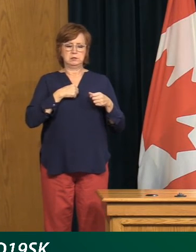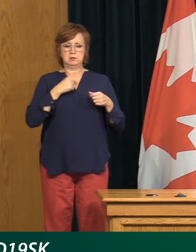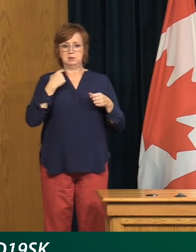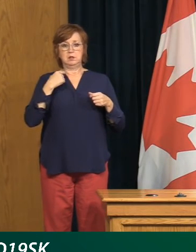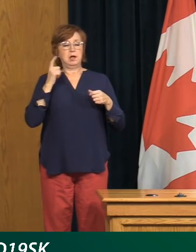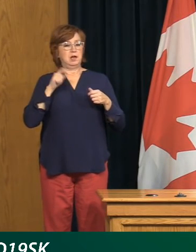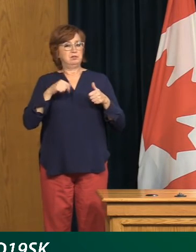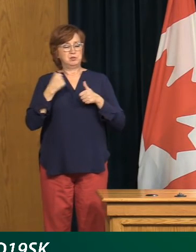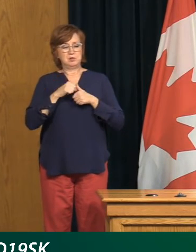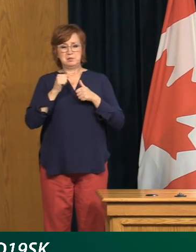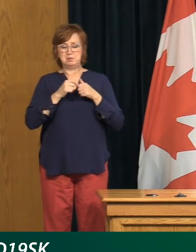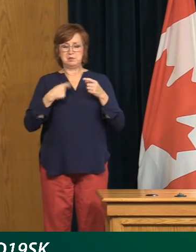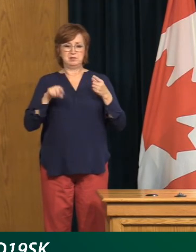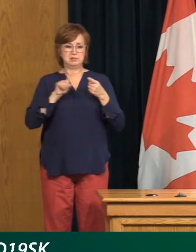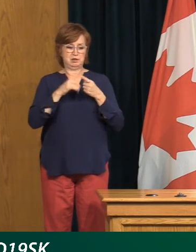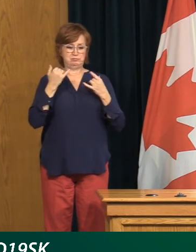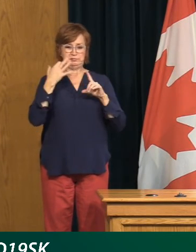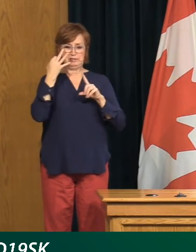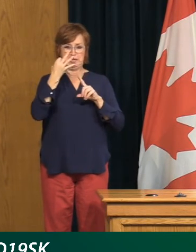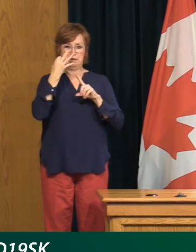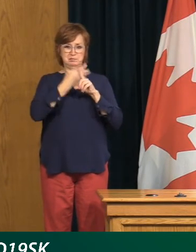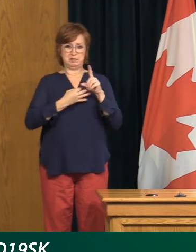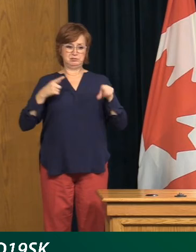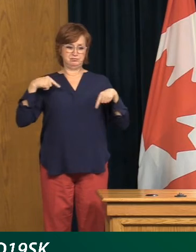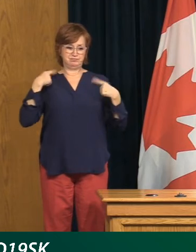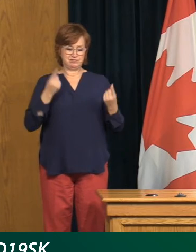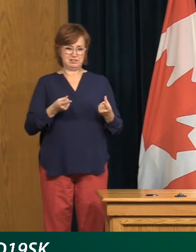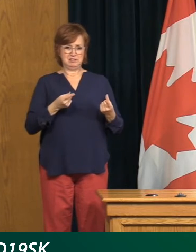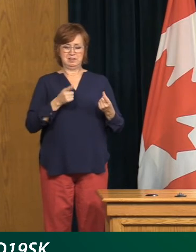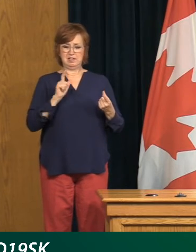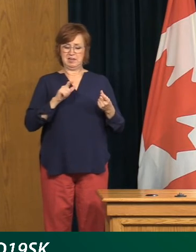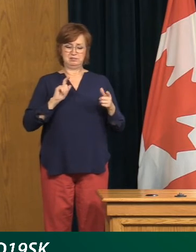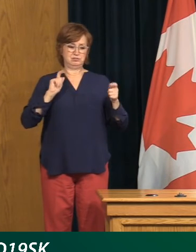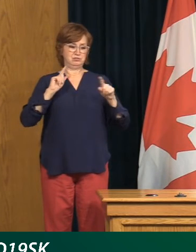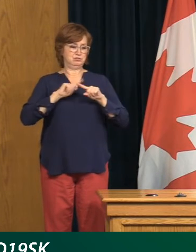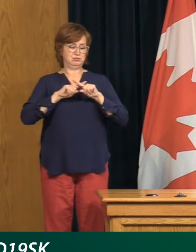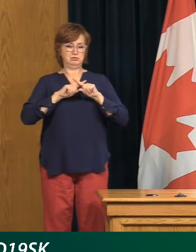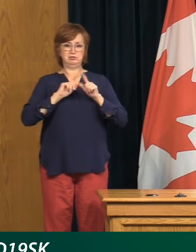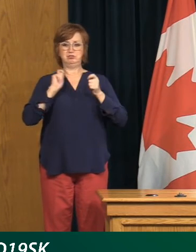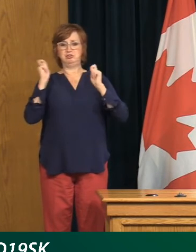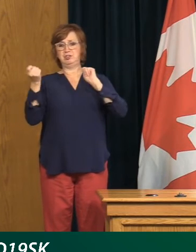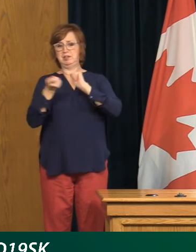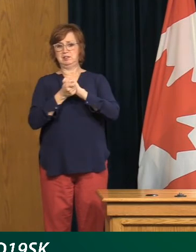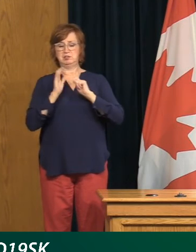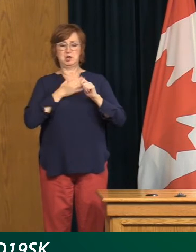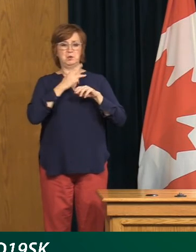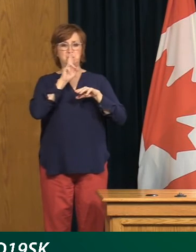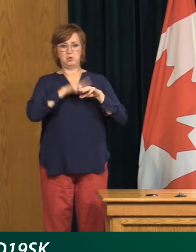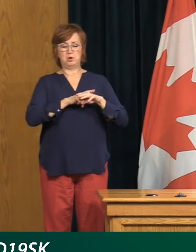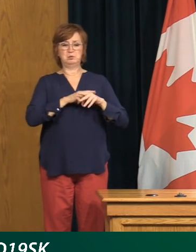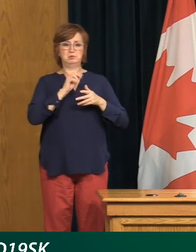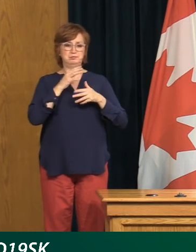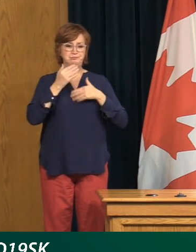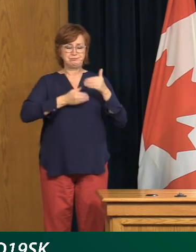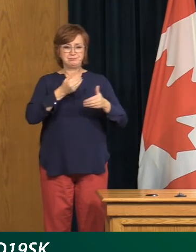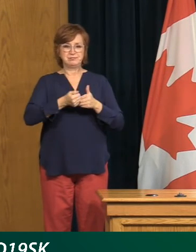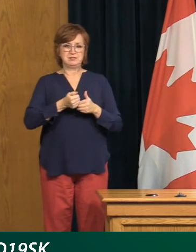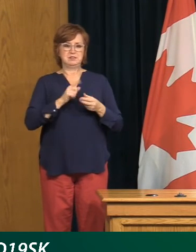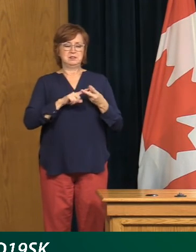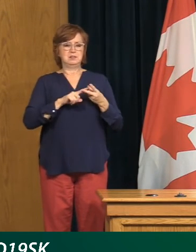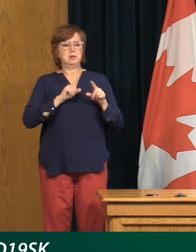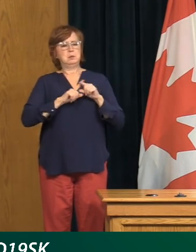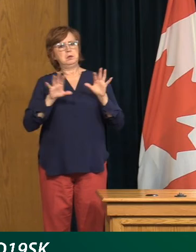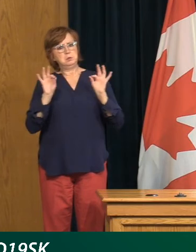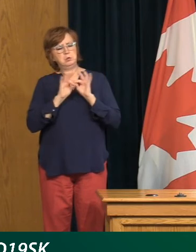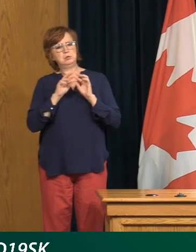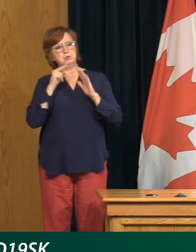nine months into the pandemic. But I think it is so important that we go to credible websites. We look